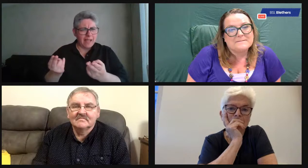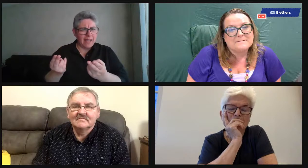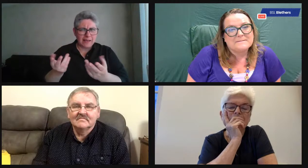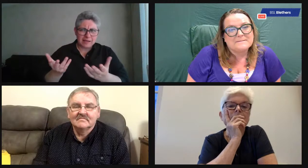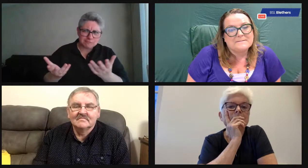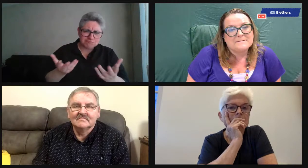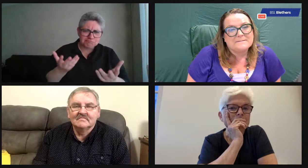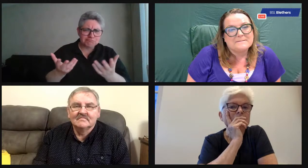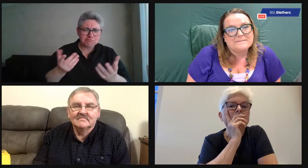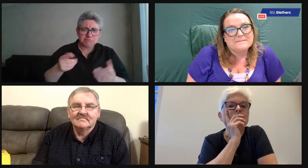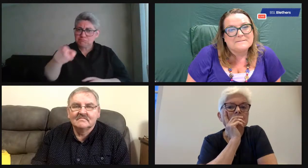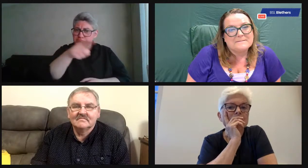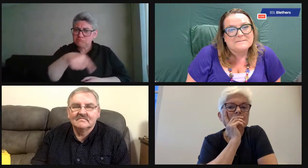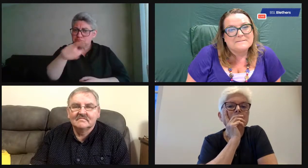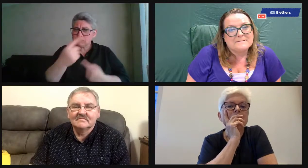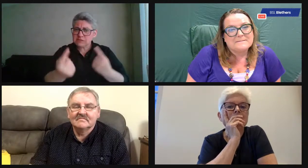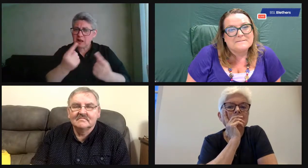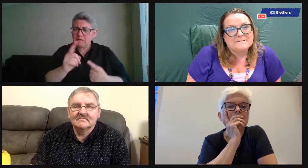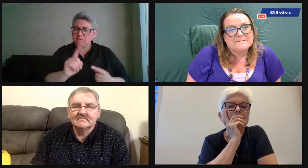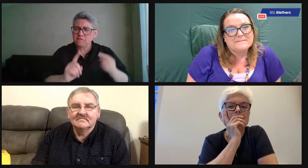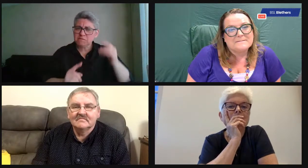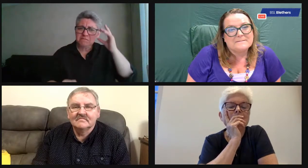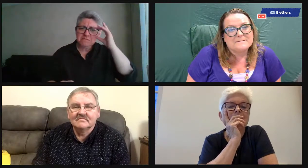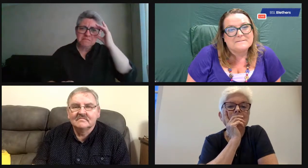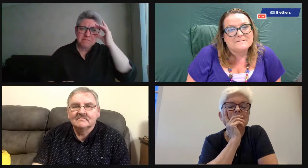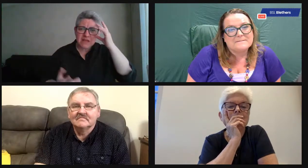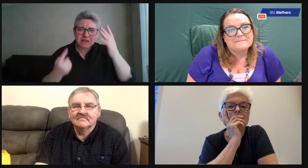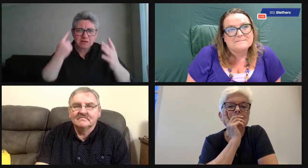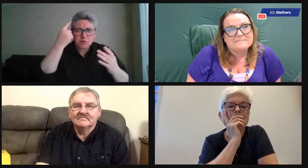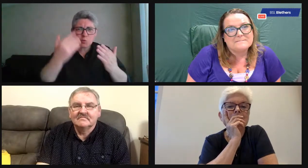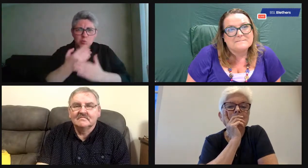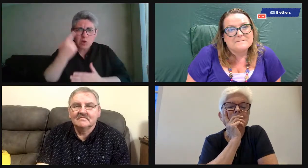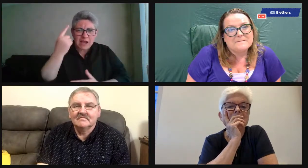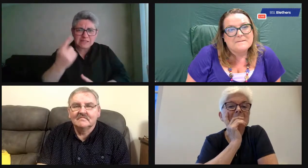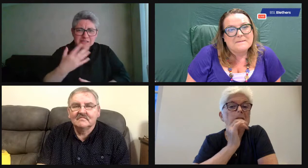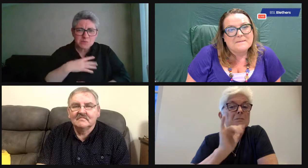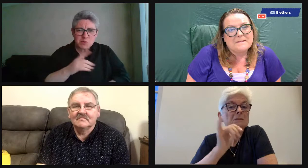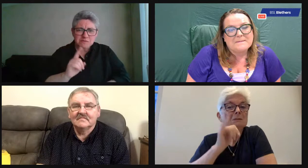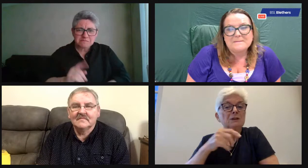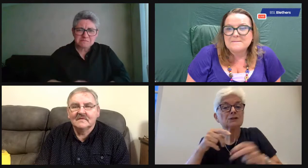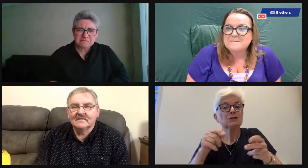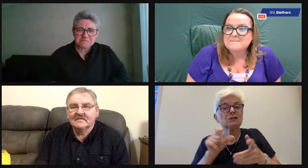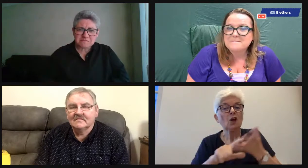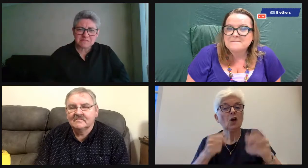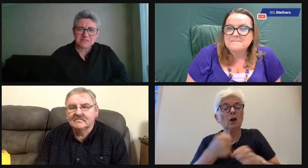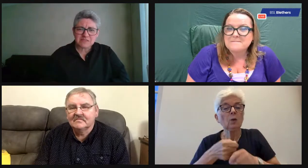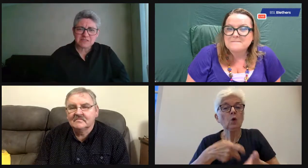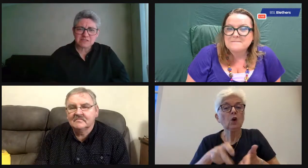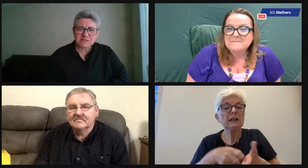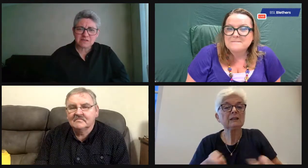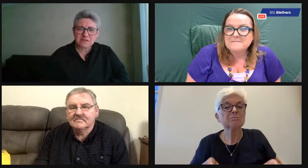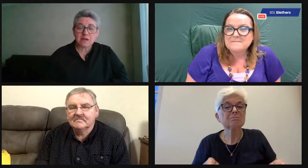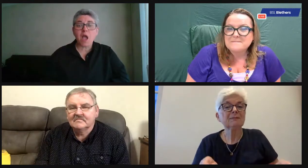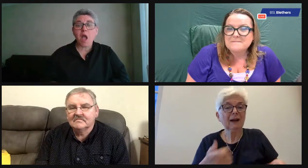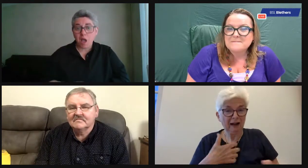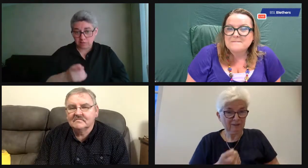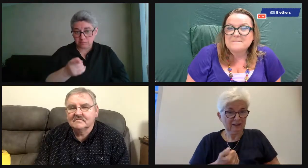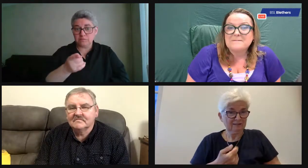Or, you know, giving something back to the people on the streets. Anything like that? Any new ideas? Dog